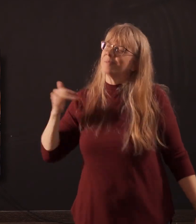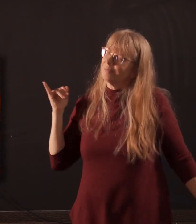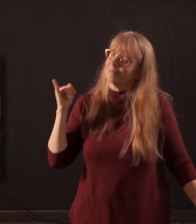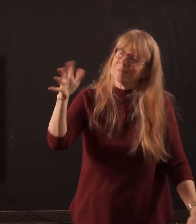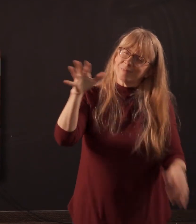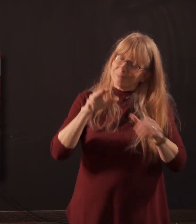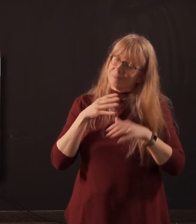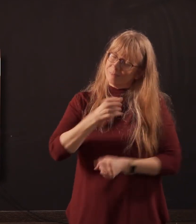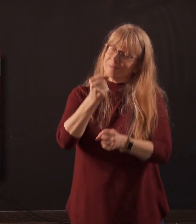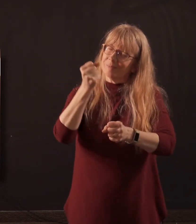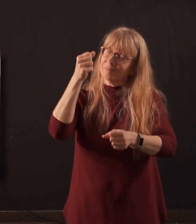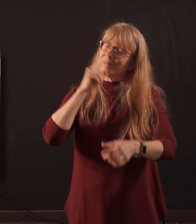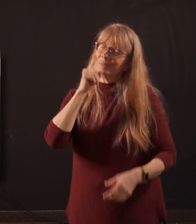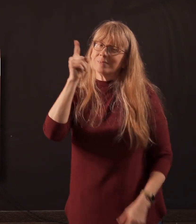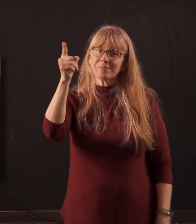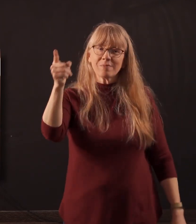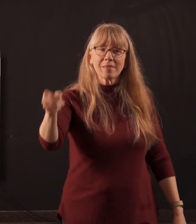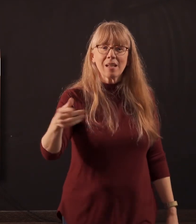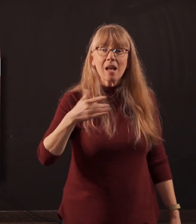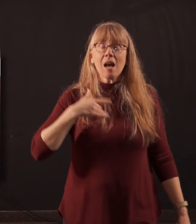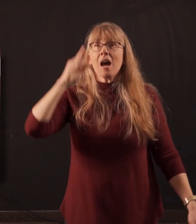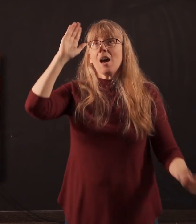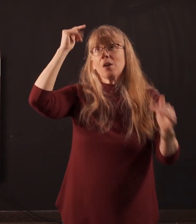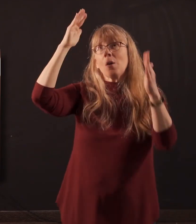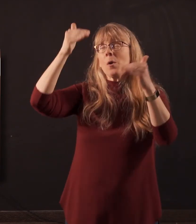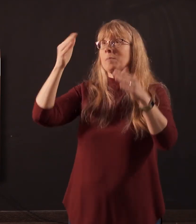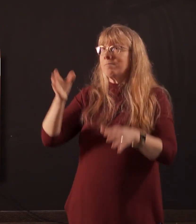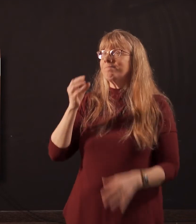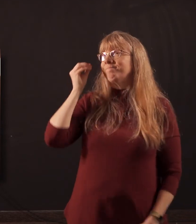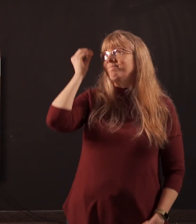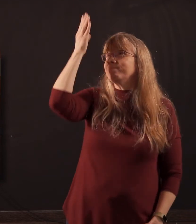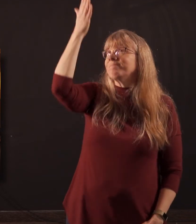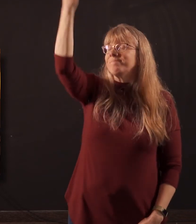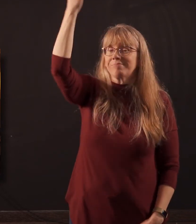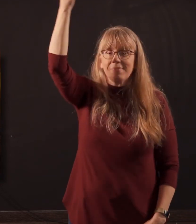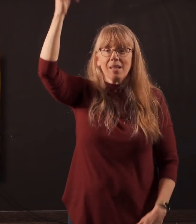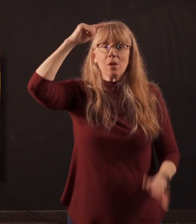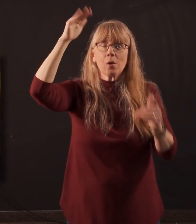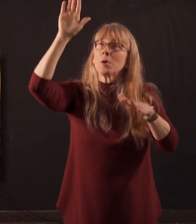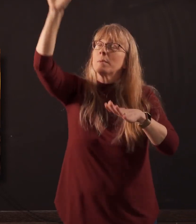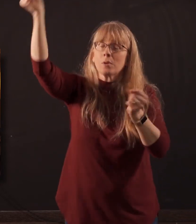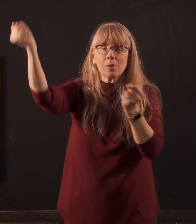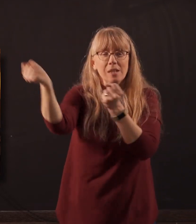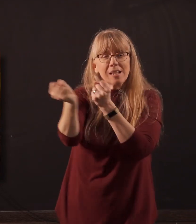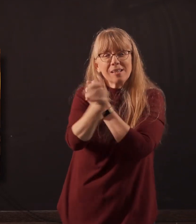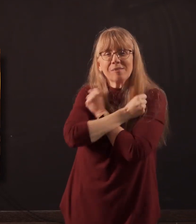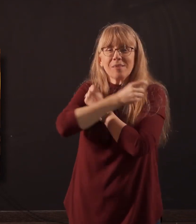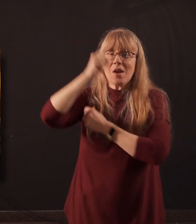Oh, we set our hope on You. We set our hope on Your love. We set our